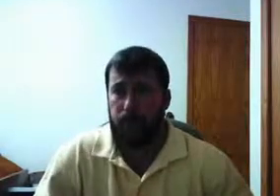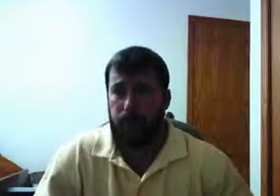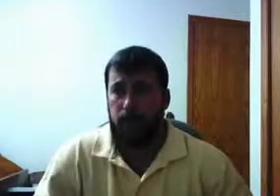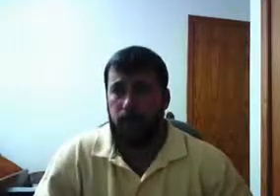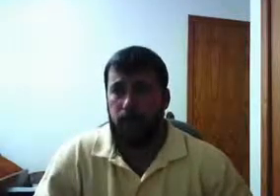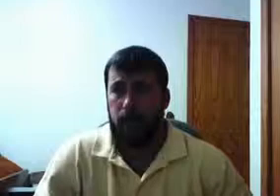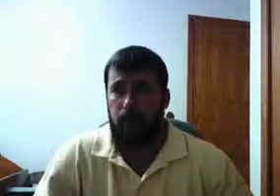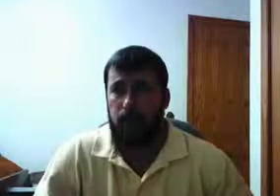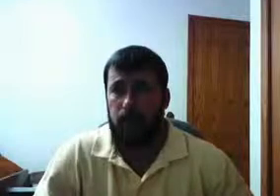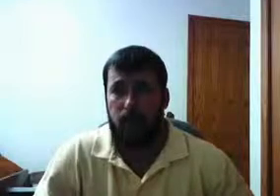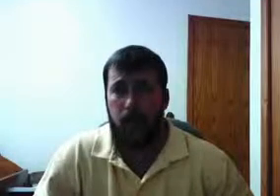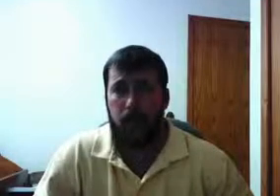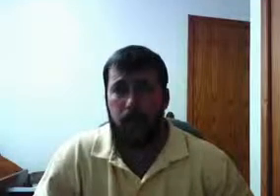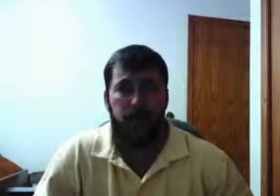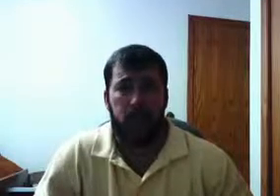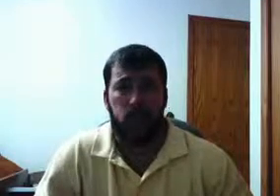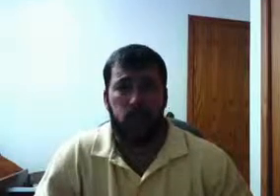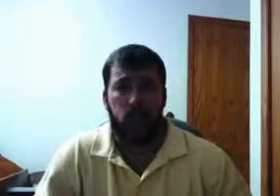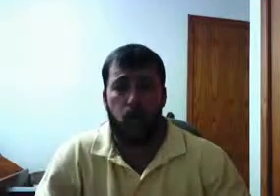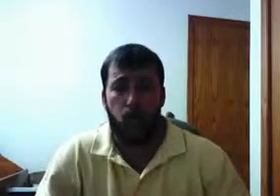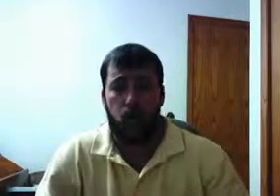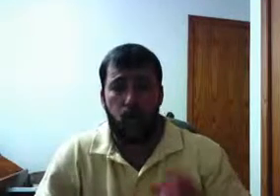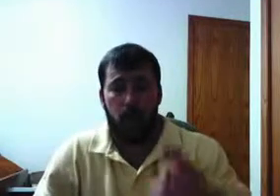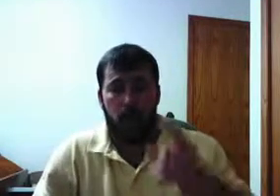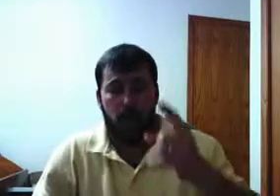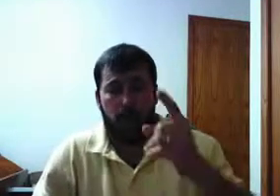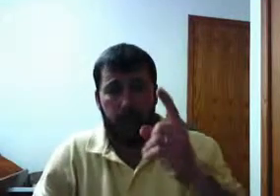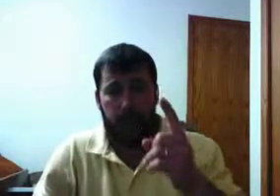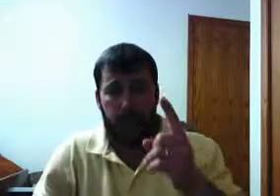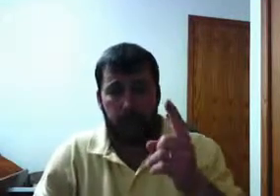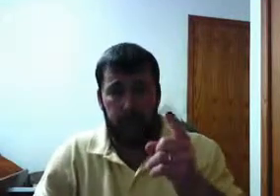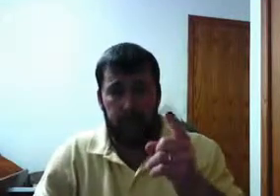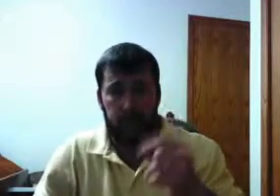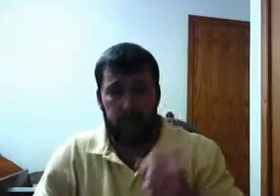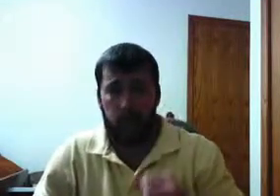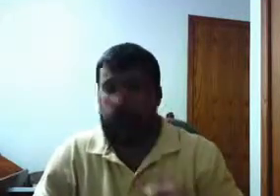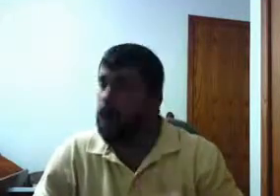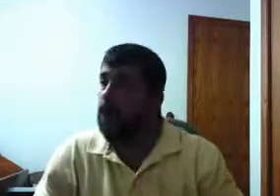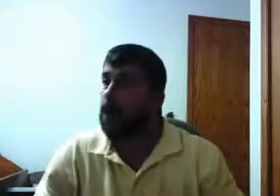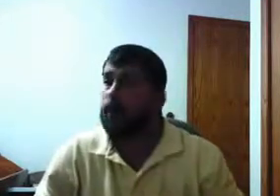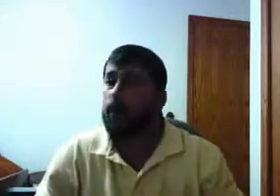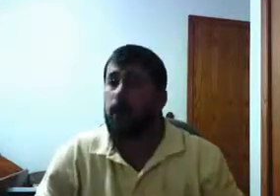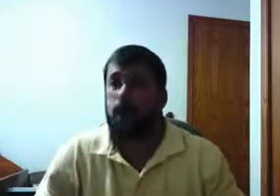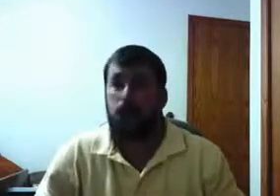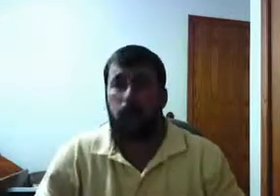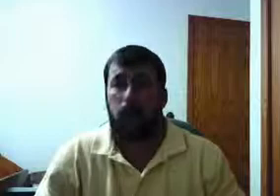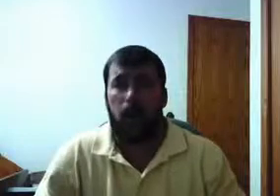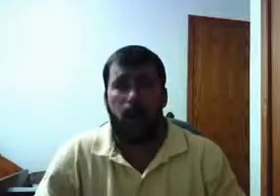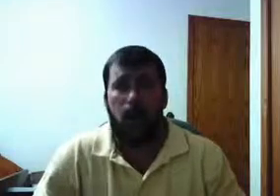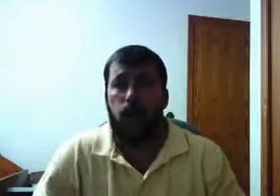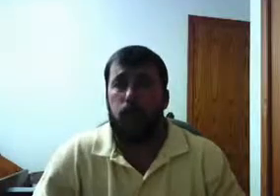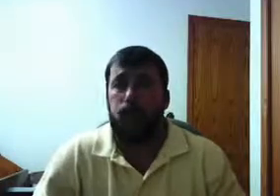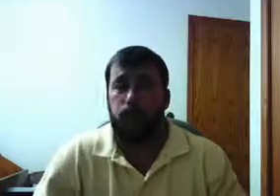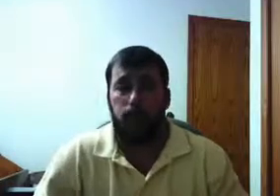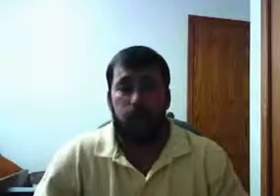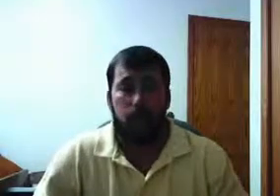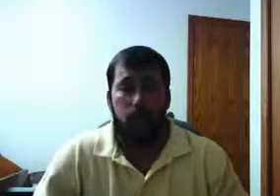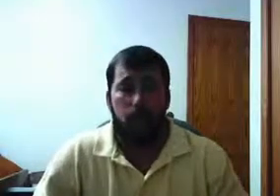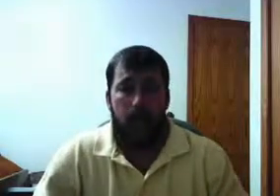The concentrated control of credit. Here we are. Here we go. I'll remind